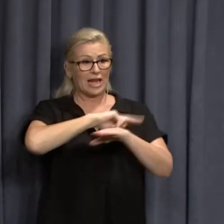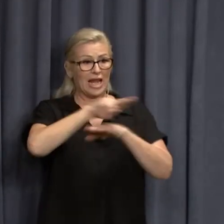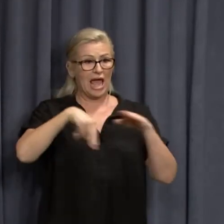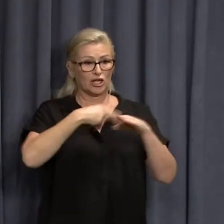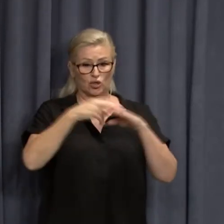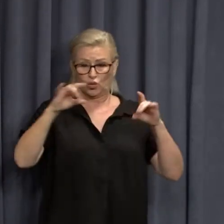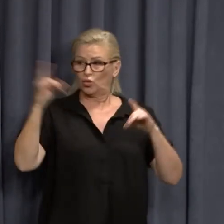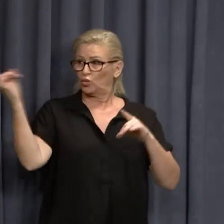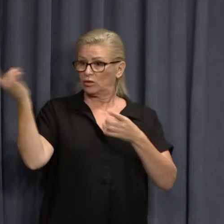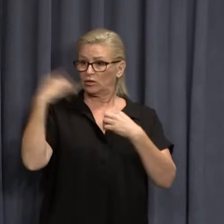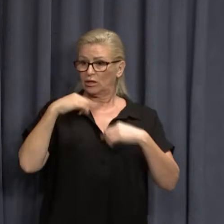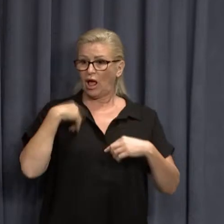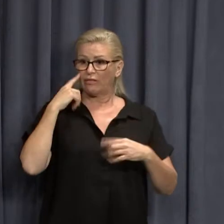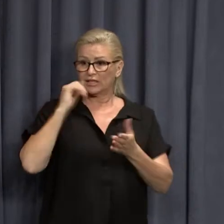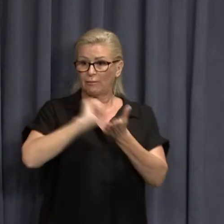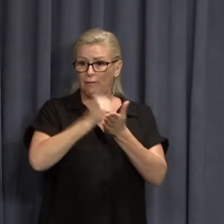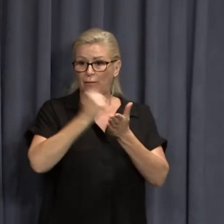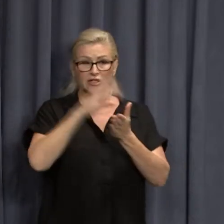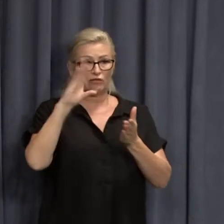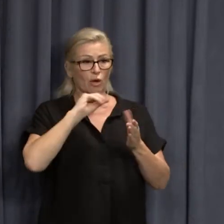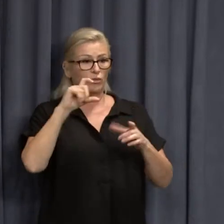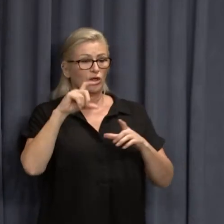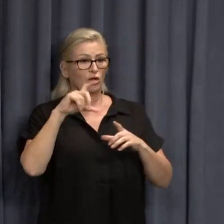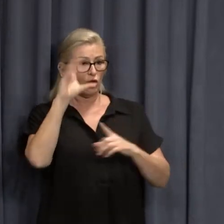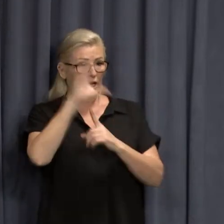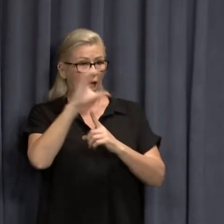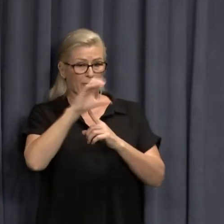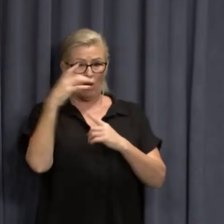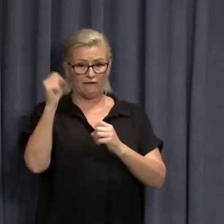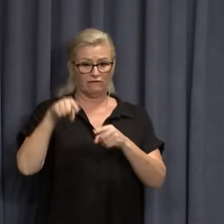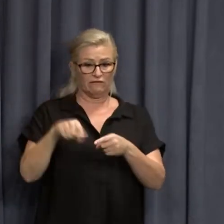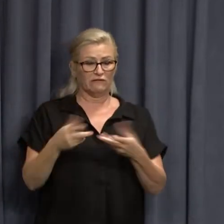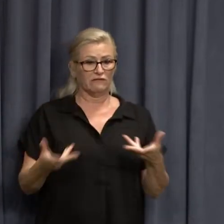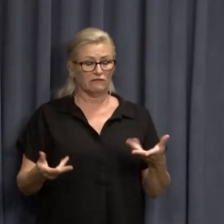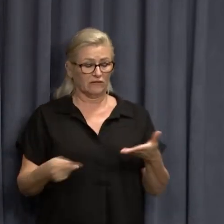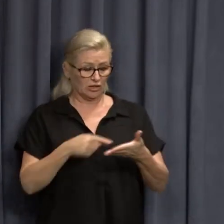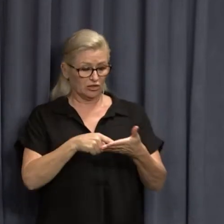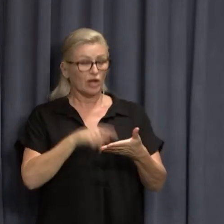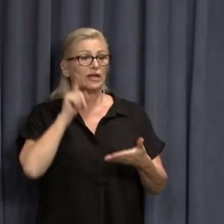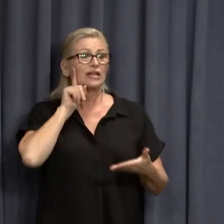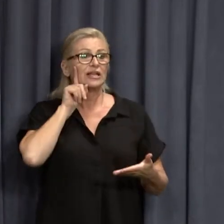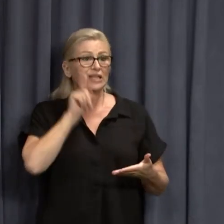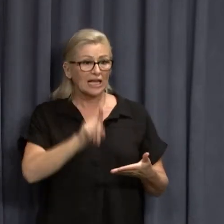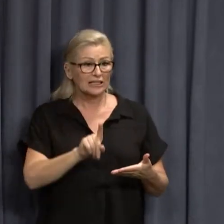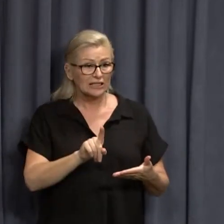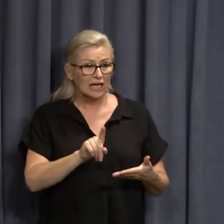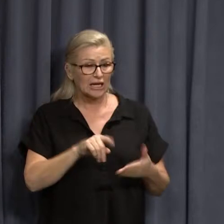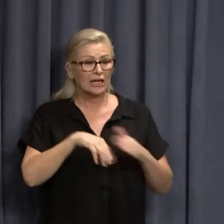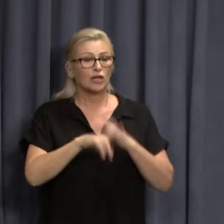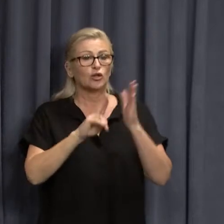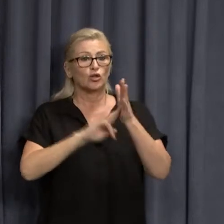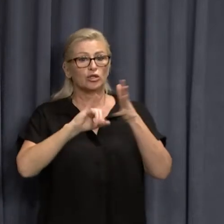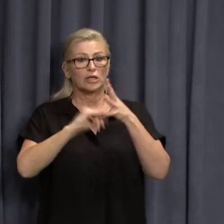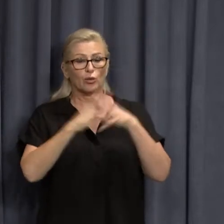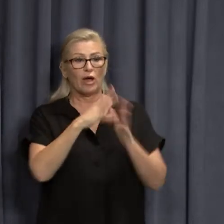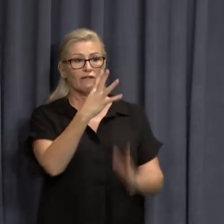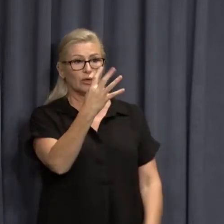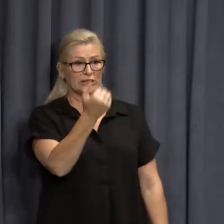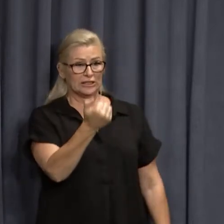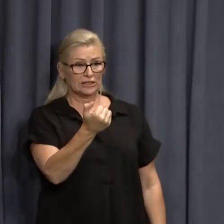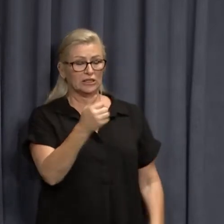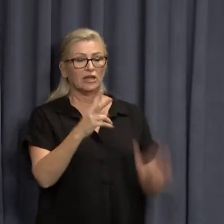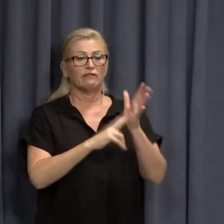which I think is published by the Commonwealth as best I understand. So yesterday in New South Wales was 46,